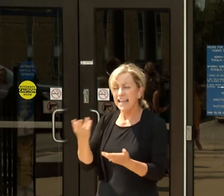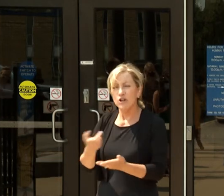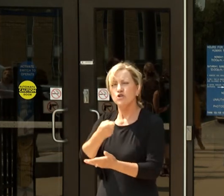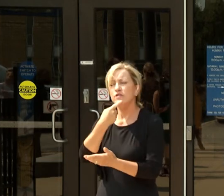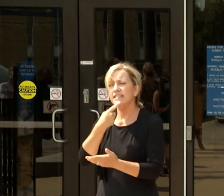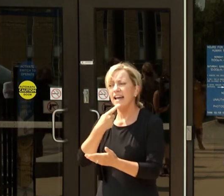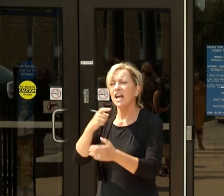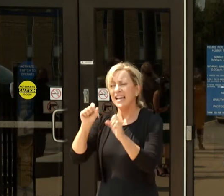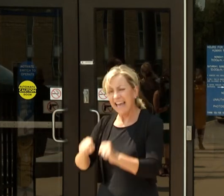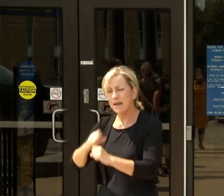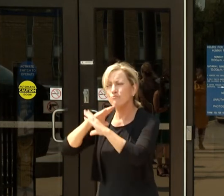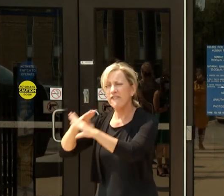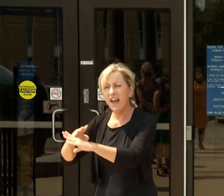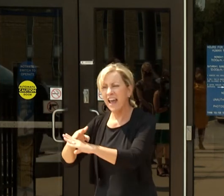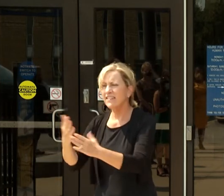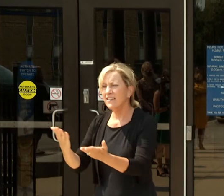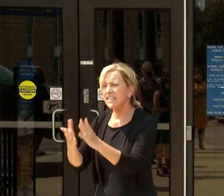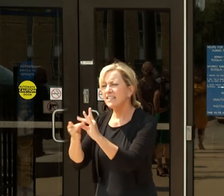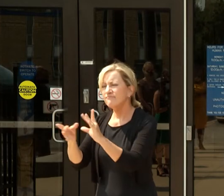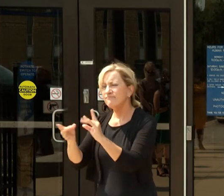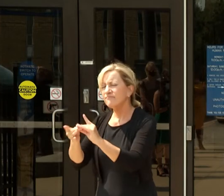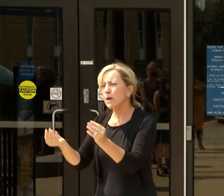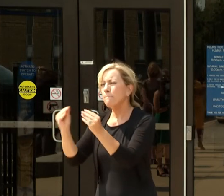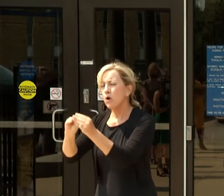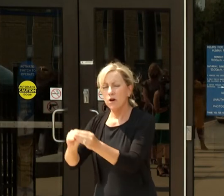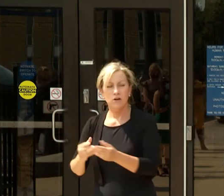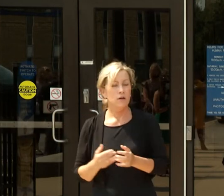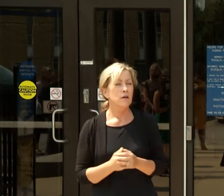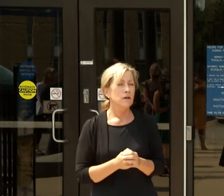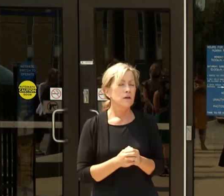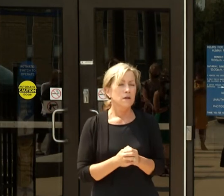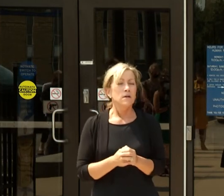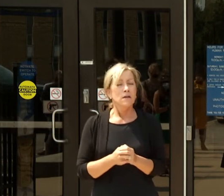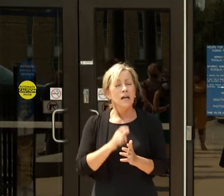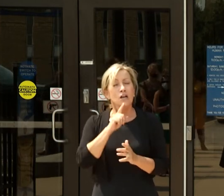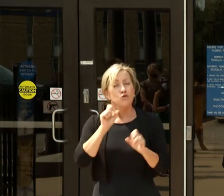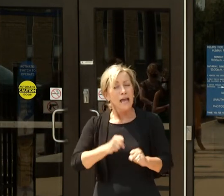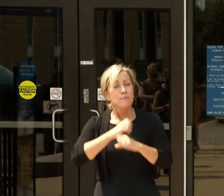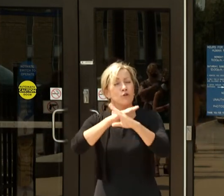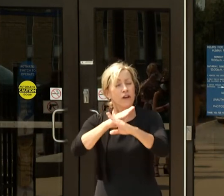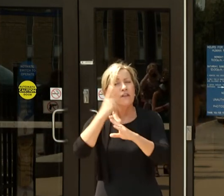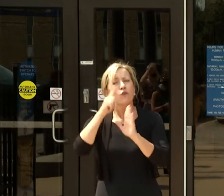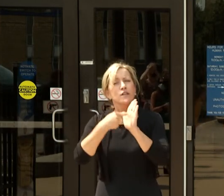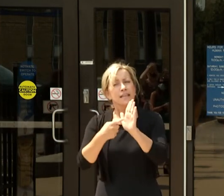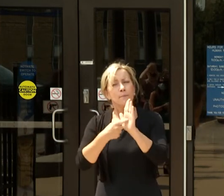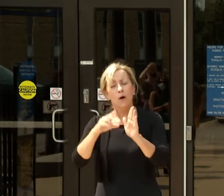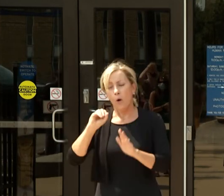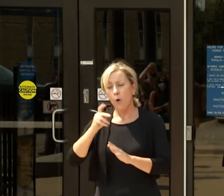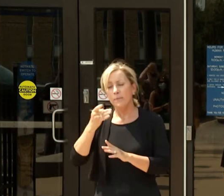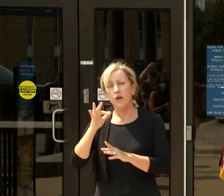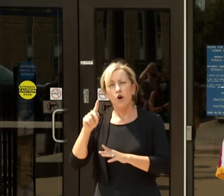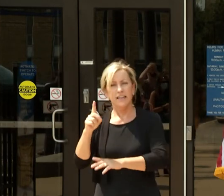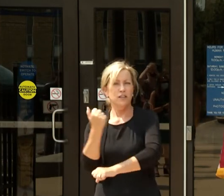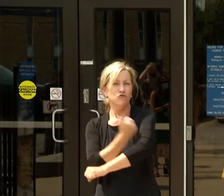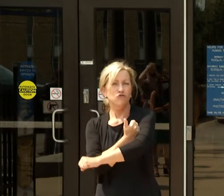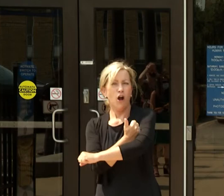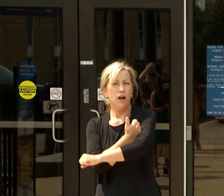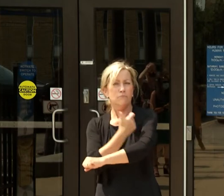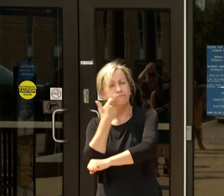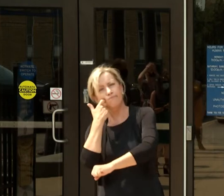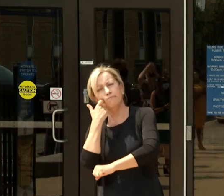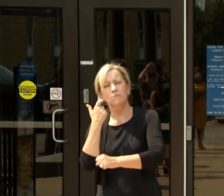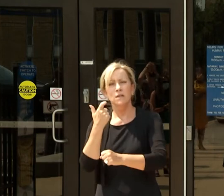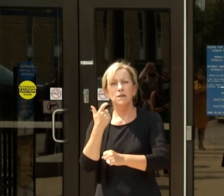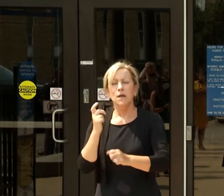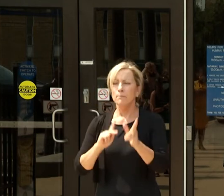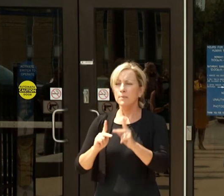They're preventable because, for example, with the opioid deaths, these are decedents who are taking opioids